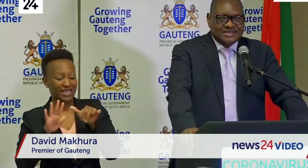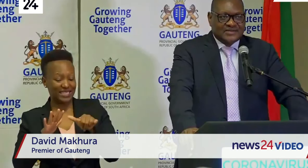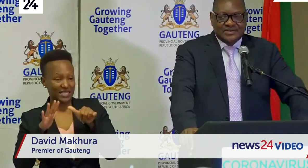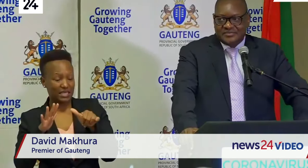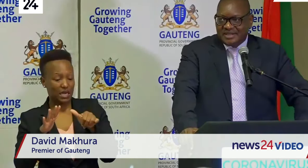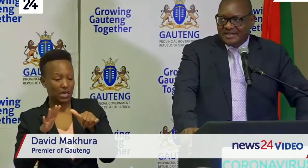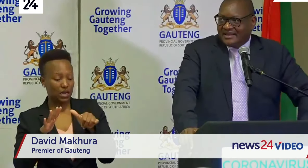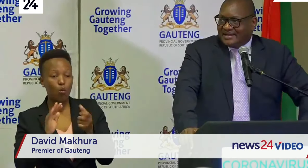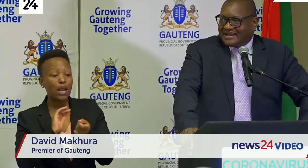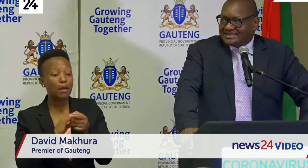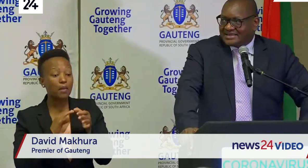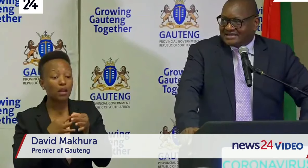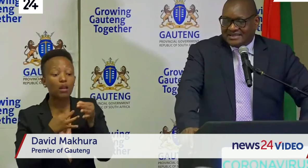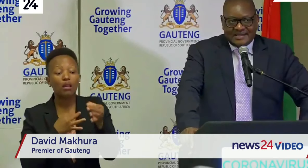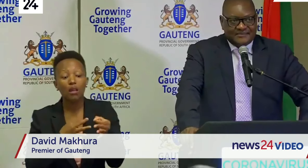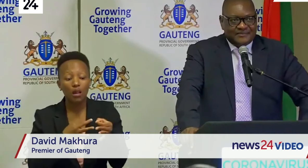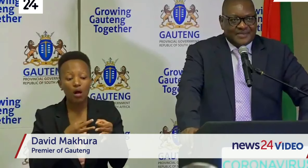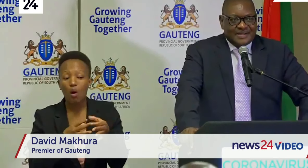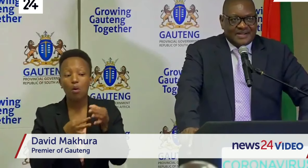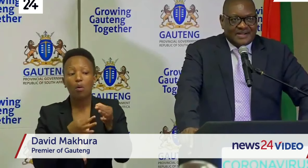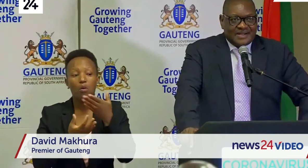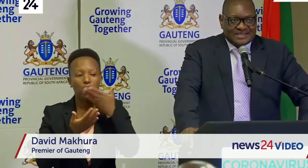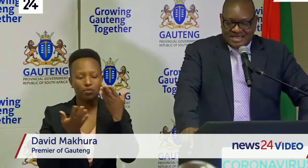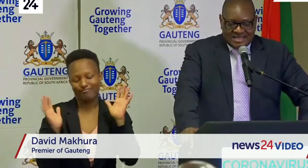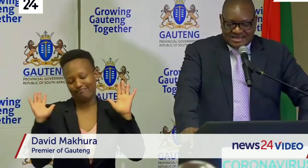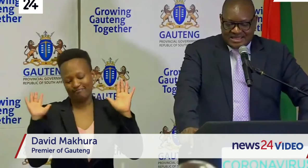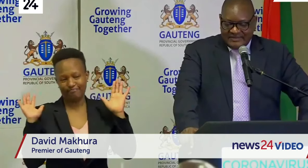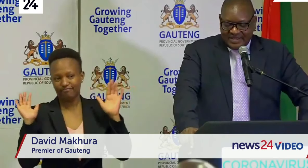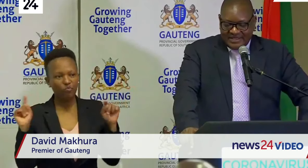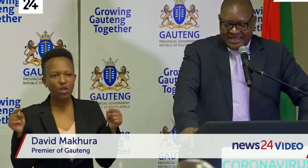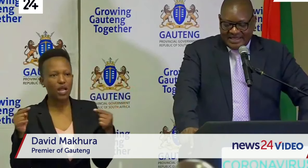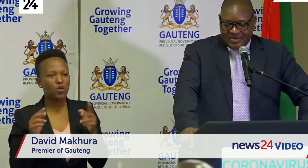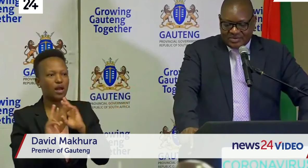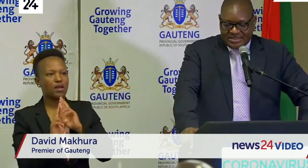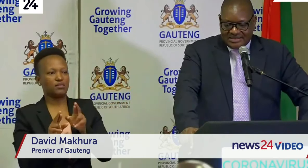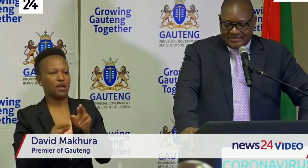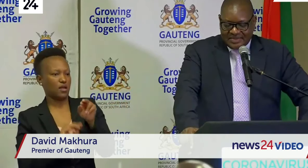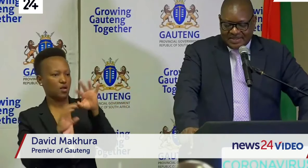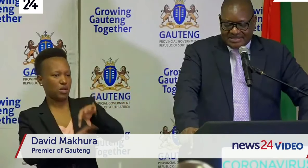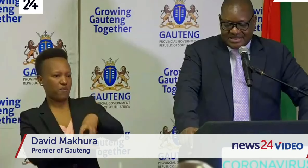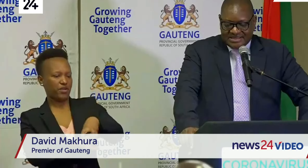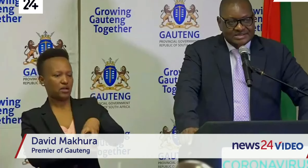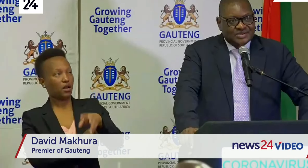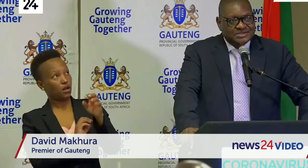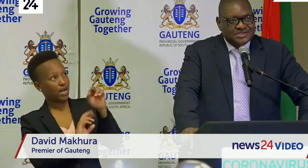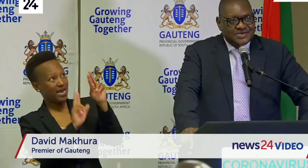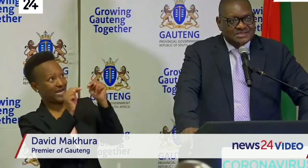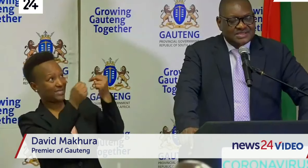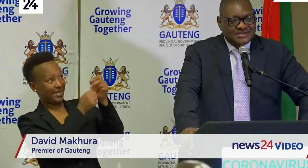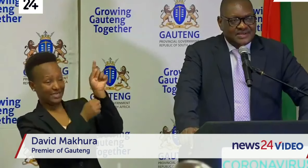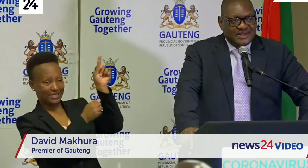question can only be answered at a national level I know that the president is